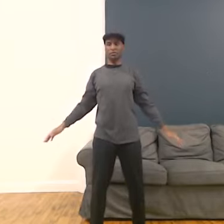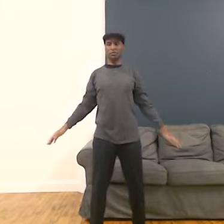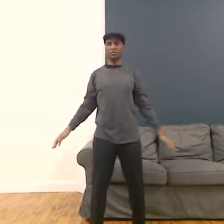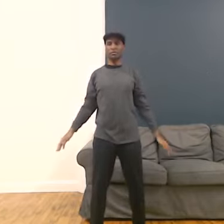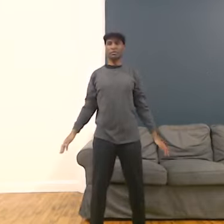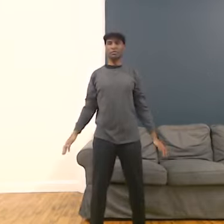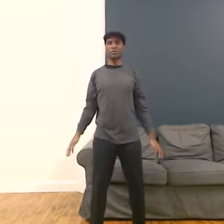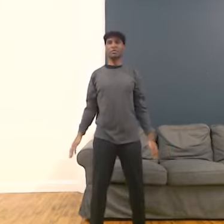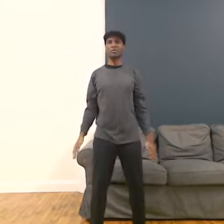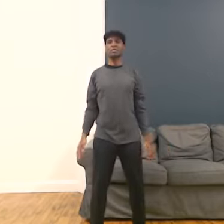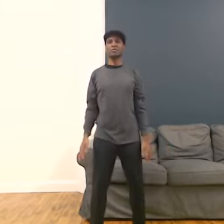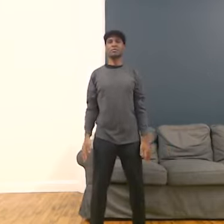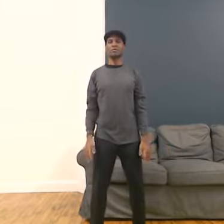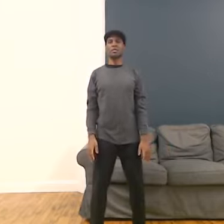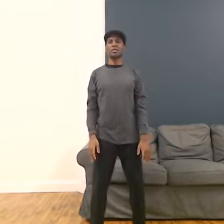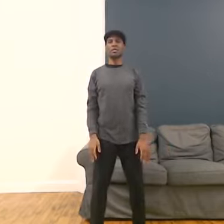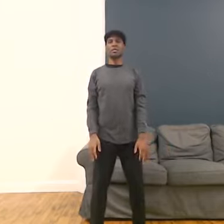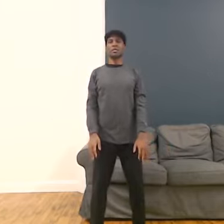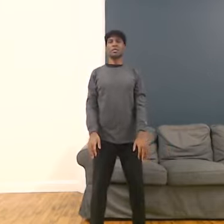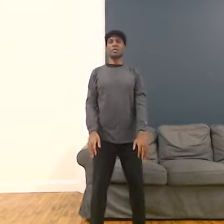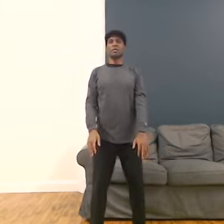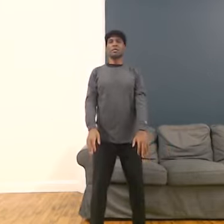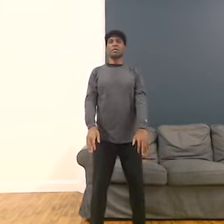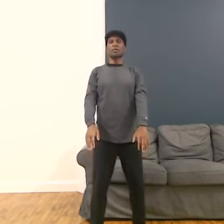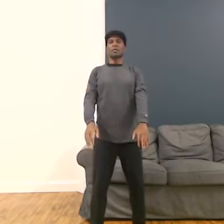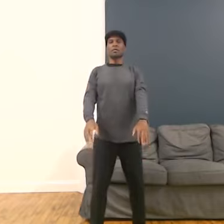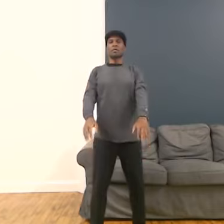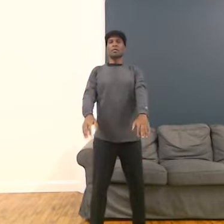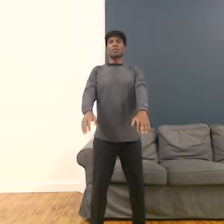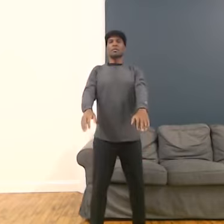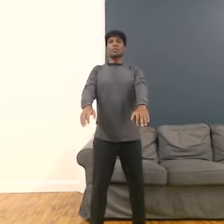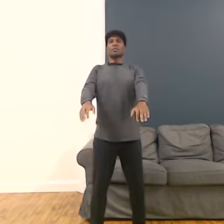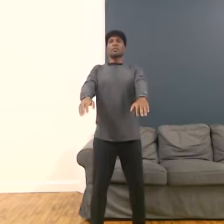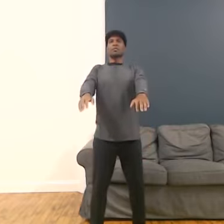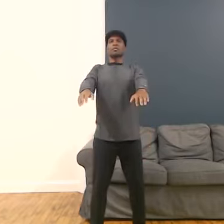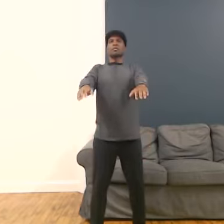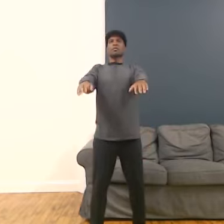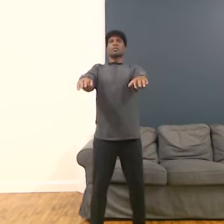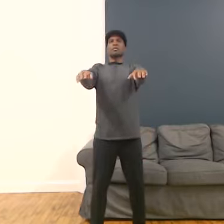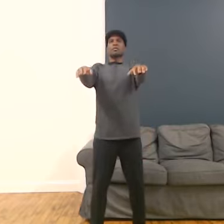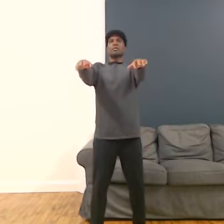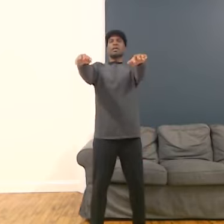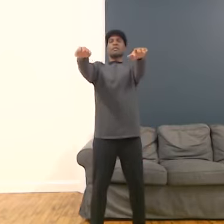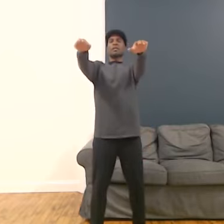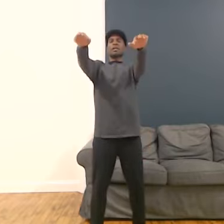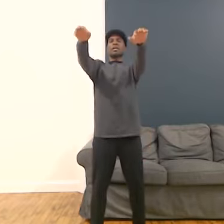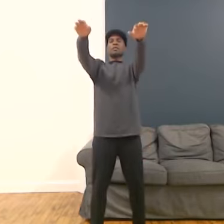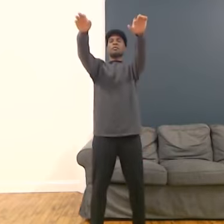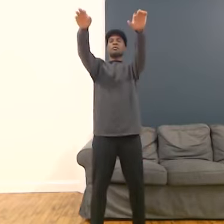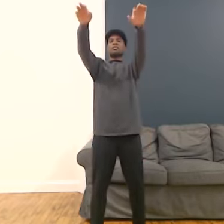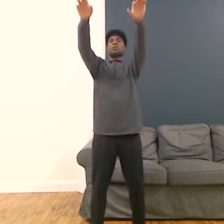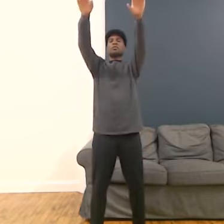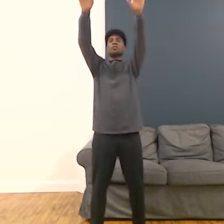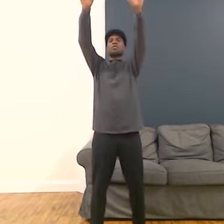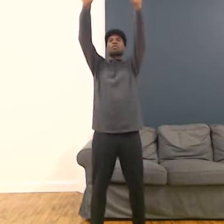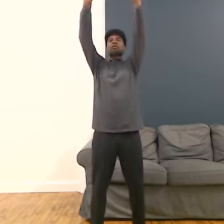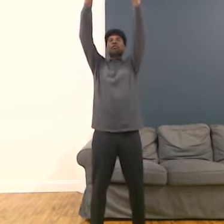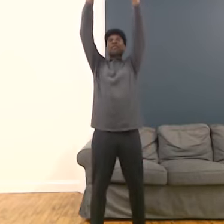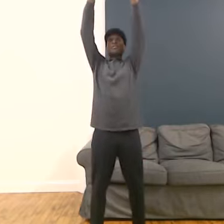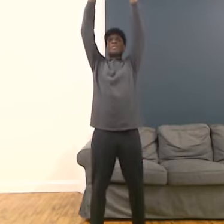modifying the movement so it works for your